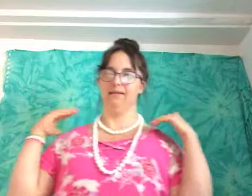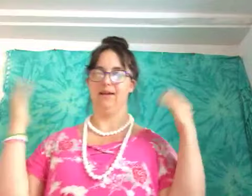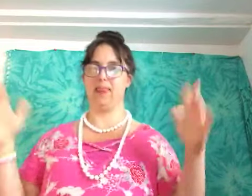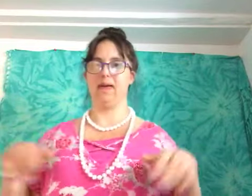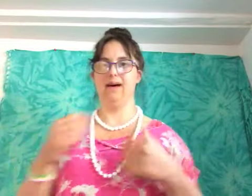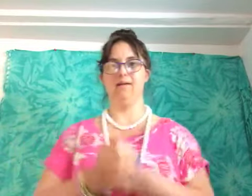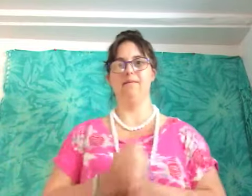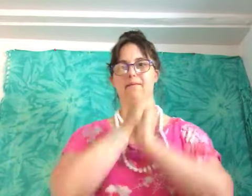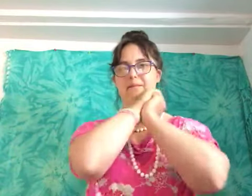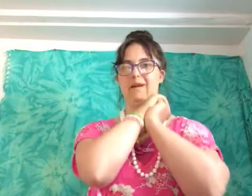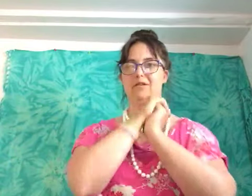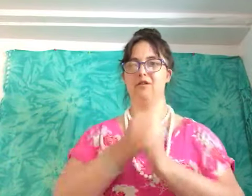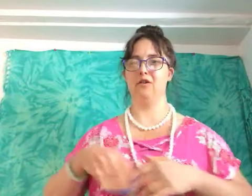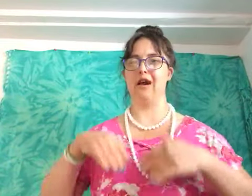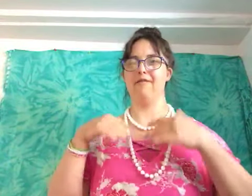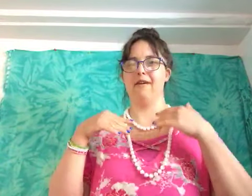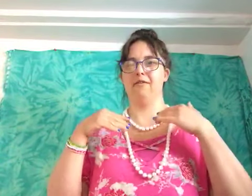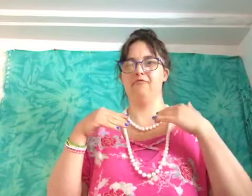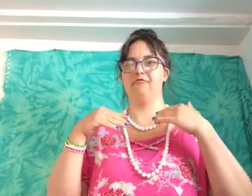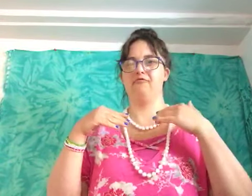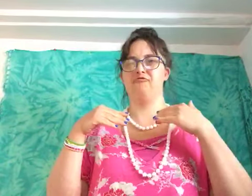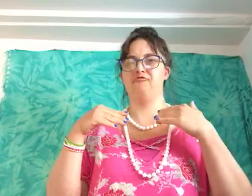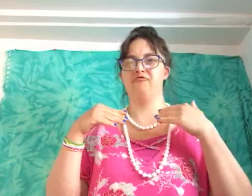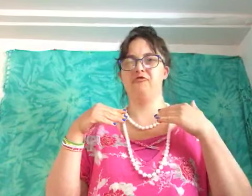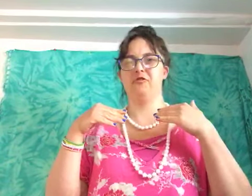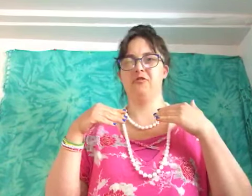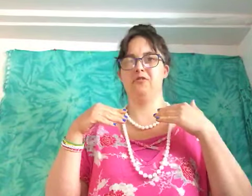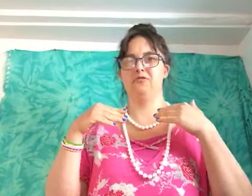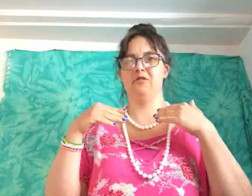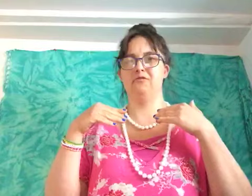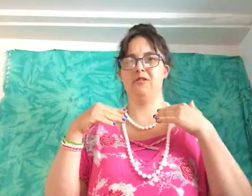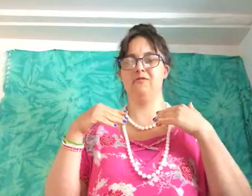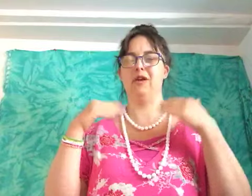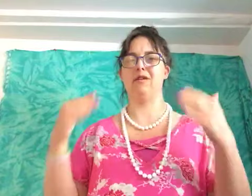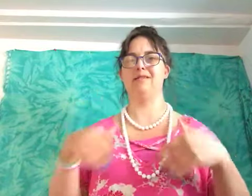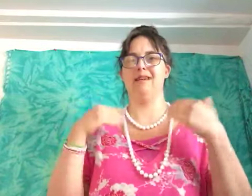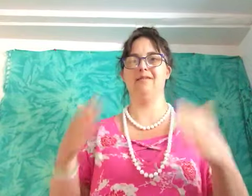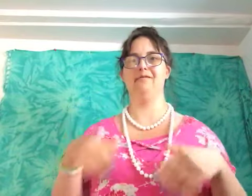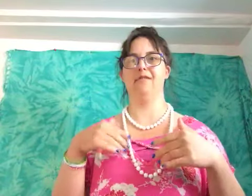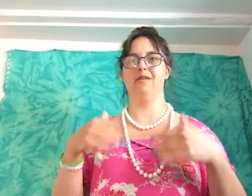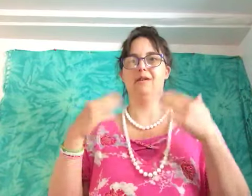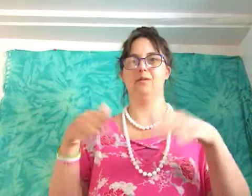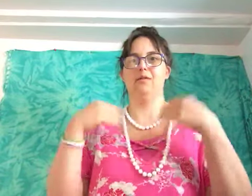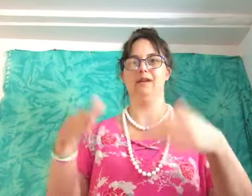make sure you have a frequency of uploading